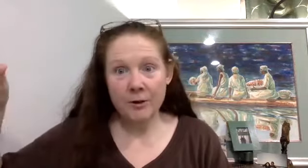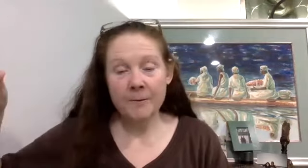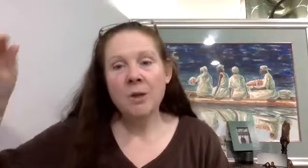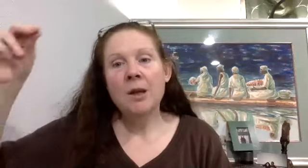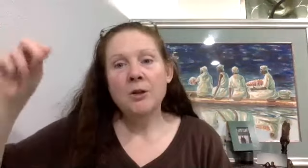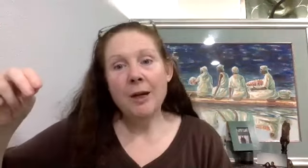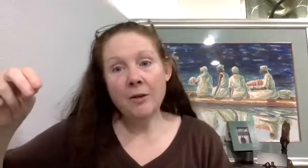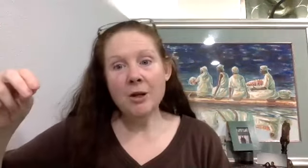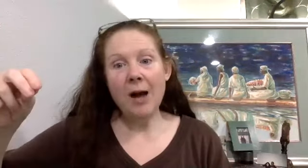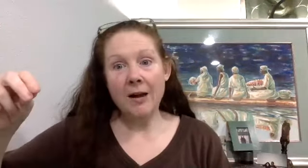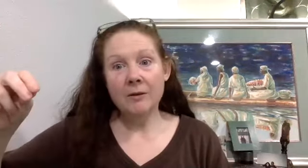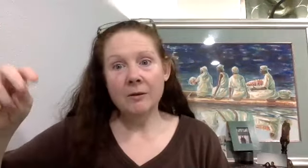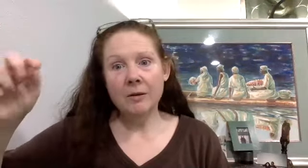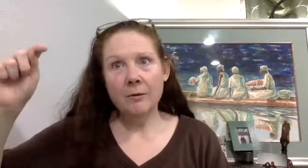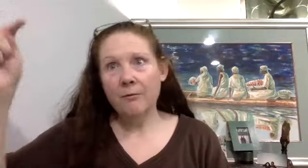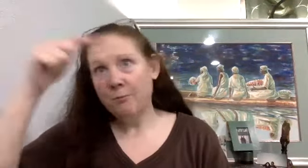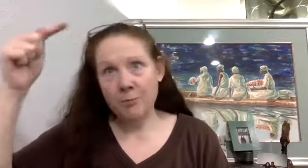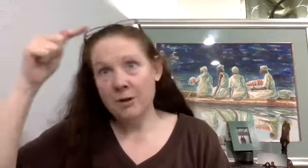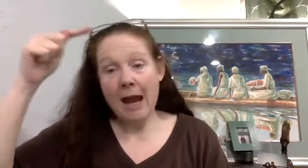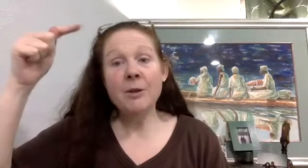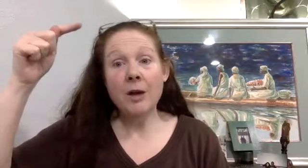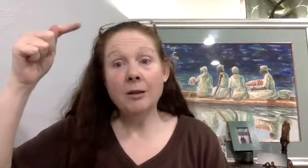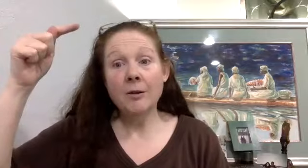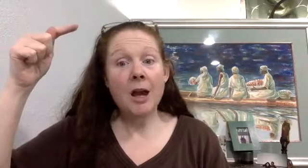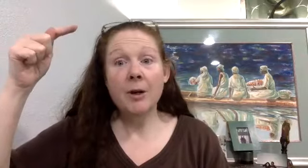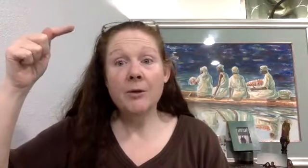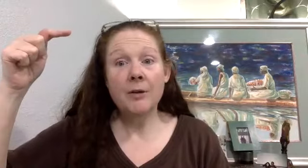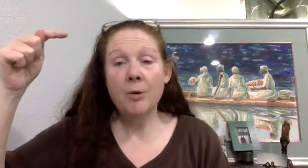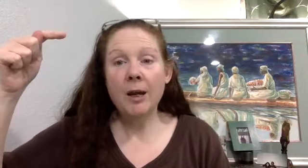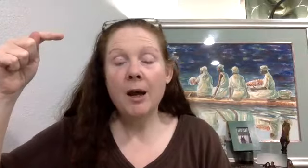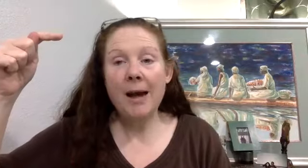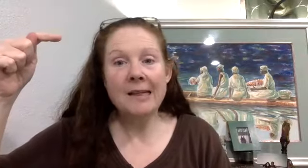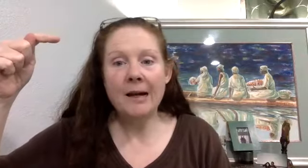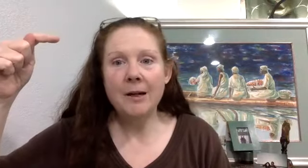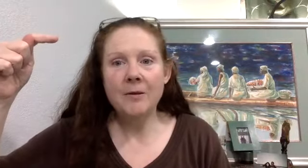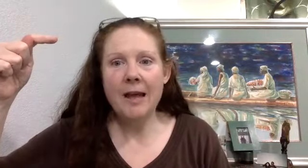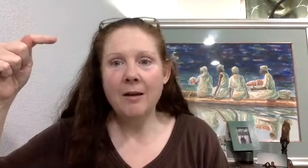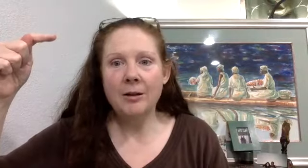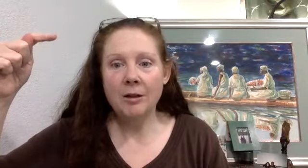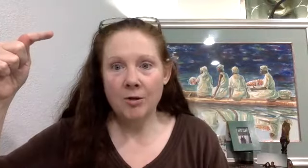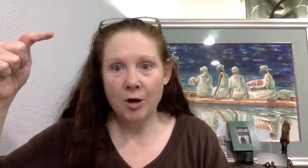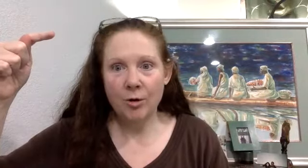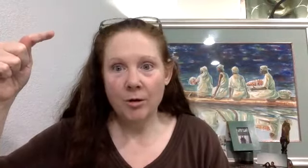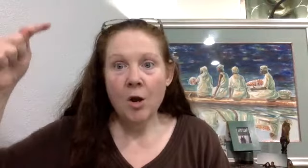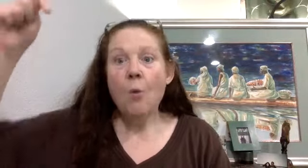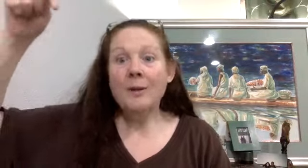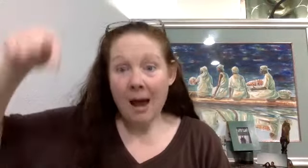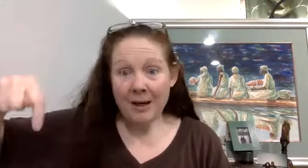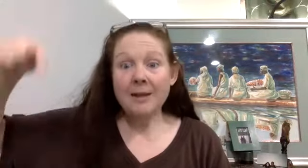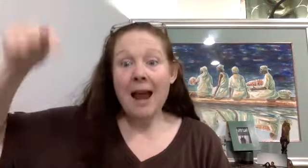So in the U.S., Amazon a long time ago said, nobody come back to downtown Seattle until October. What's happening now